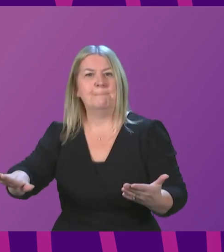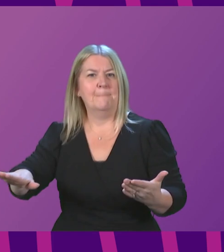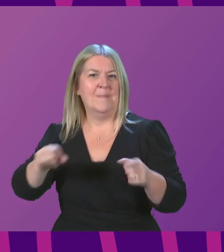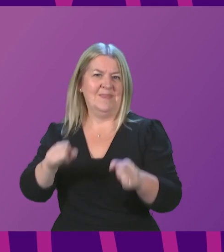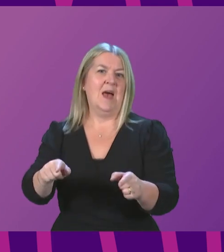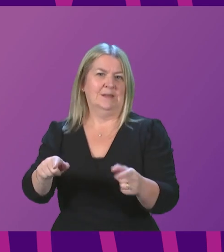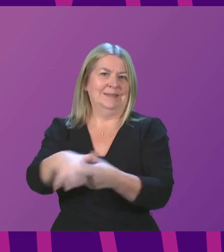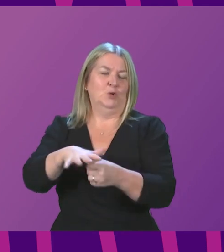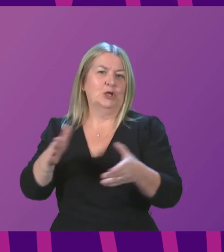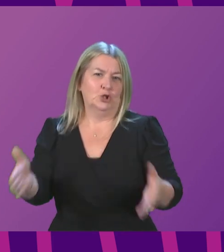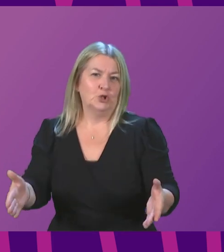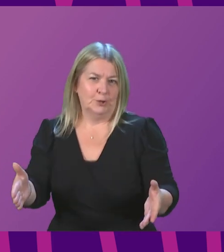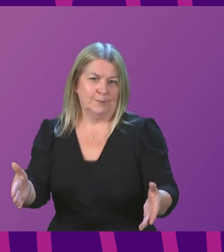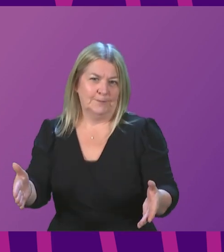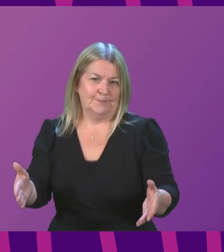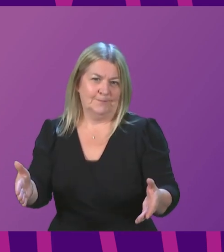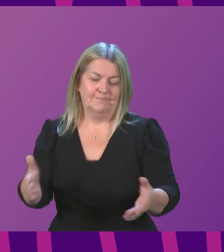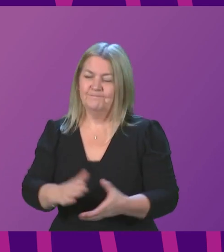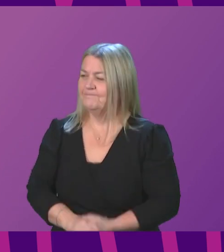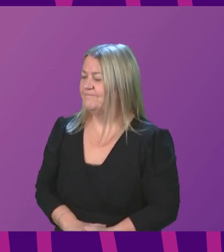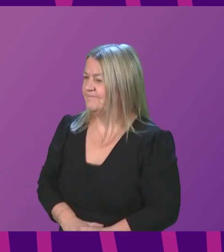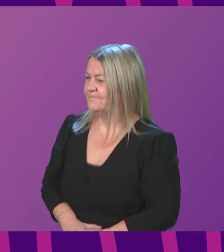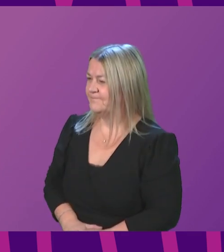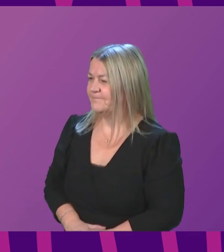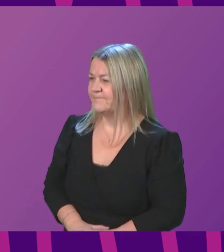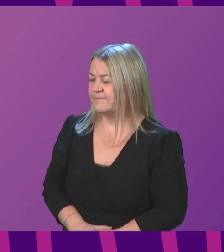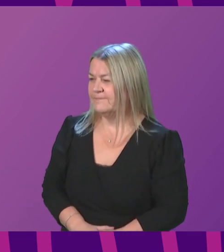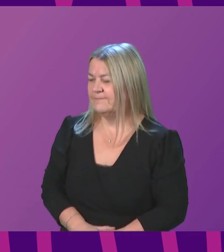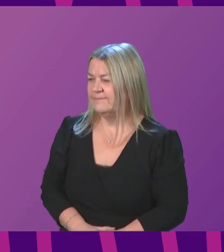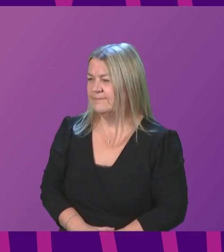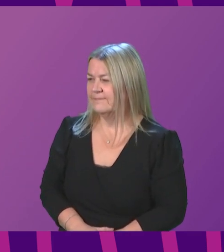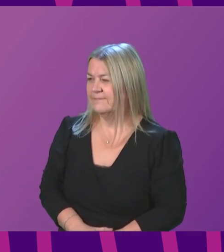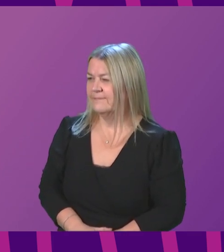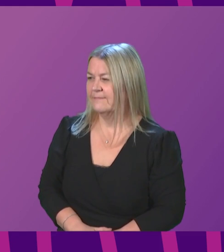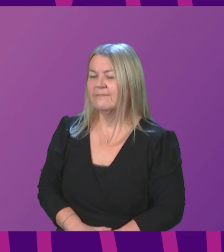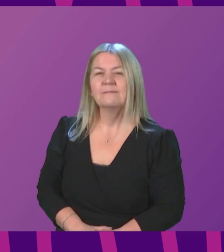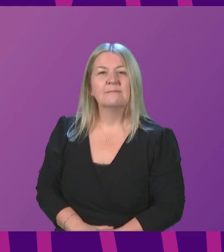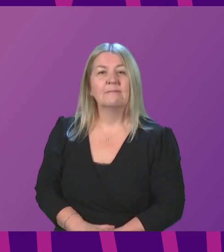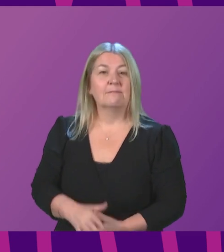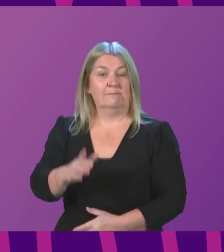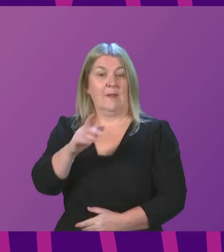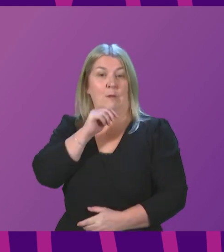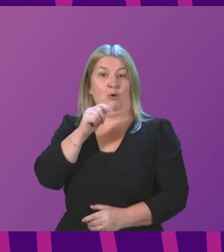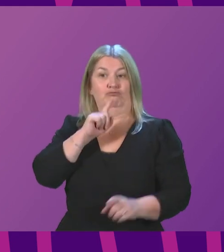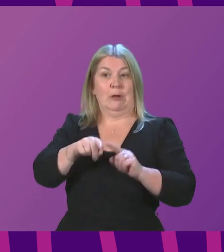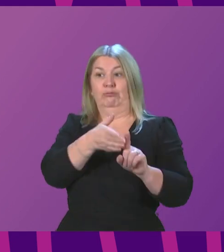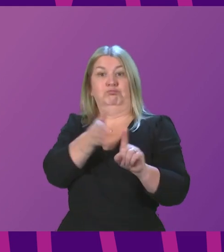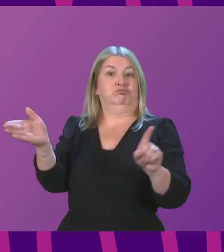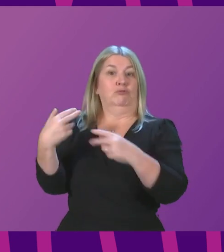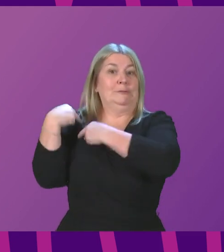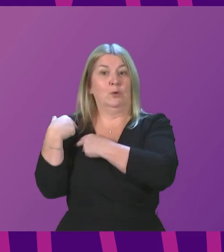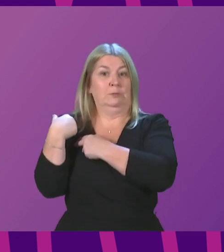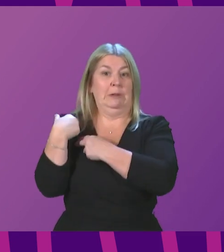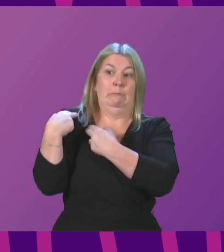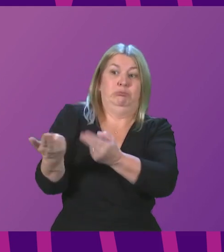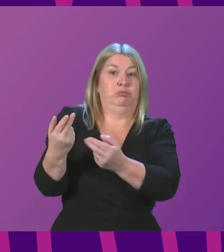and what we are willing to tolerate. First Minister. I don't think anybody listening to me would have heard me deflect responsibility on to